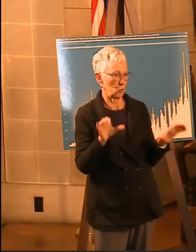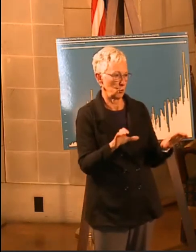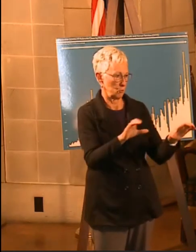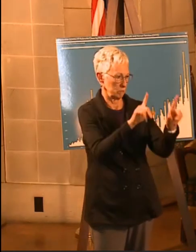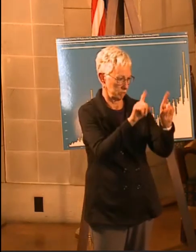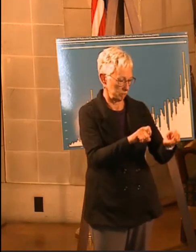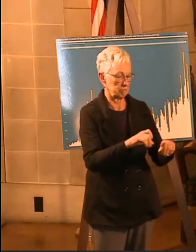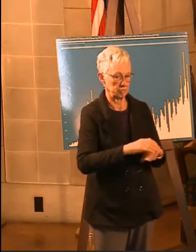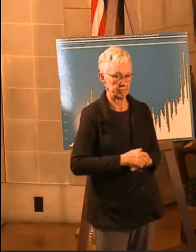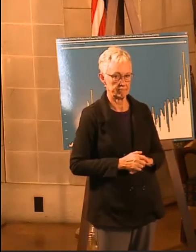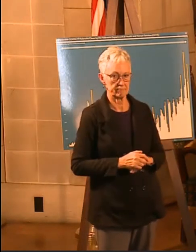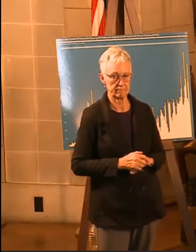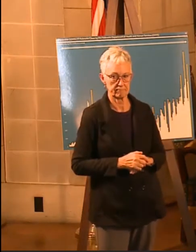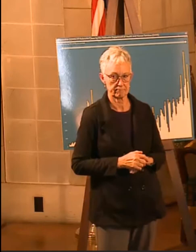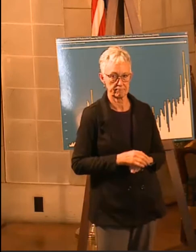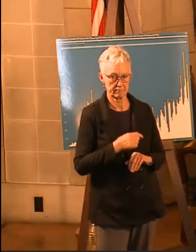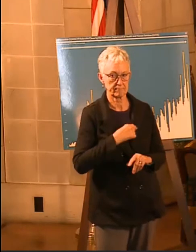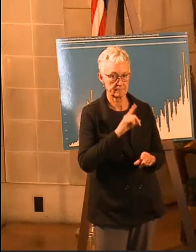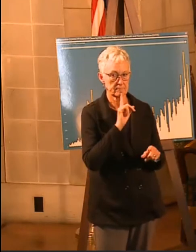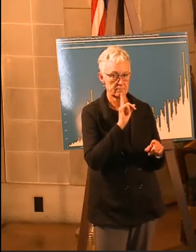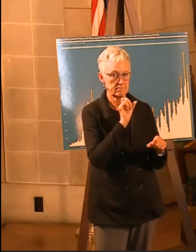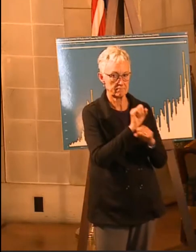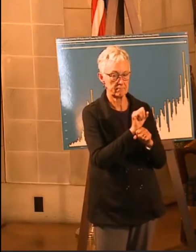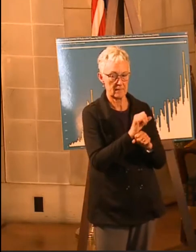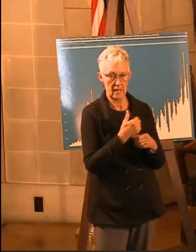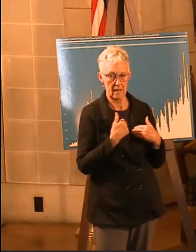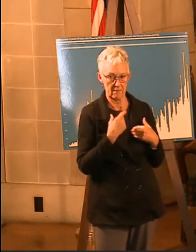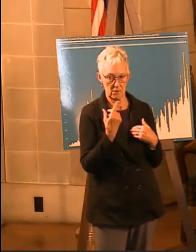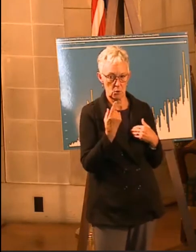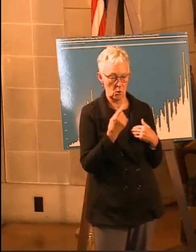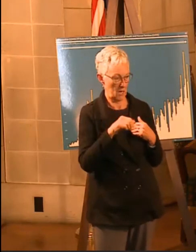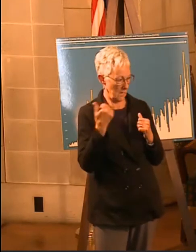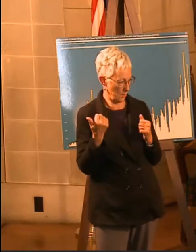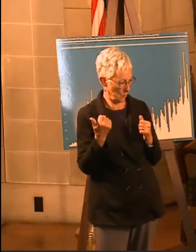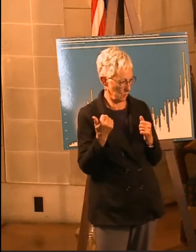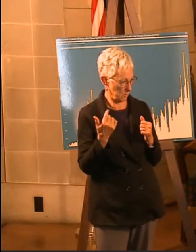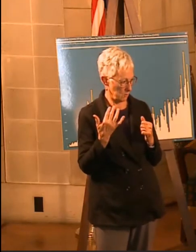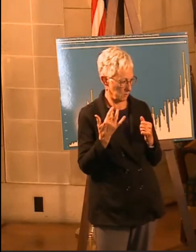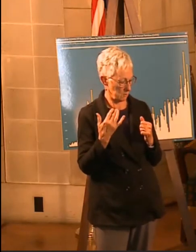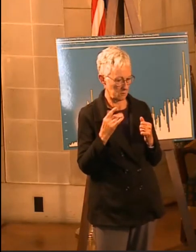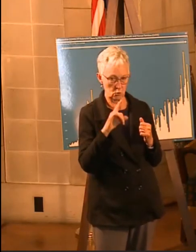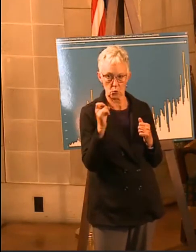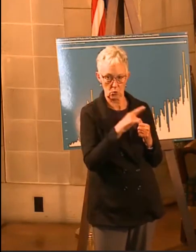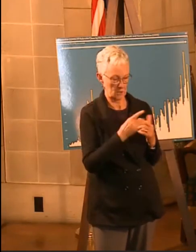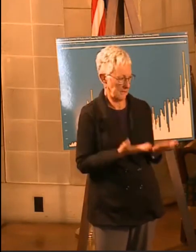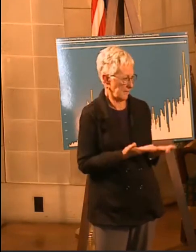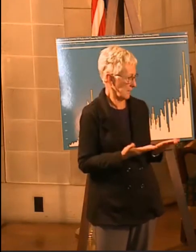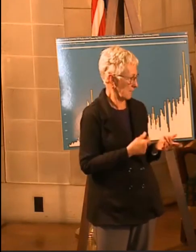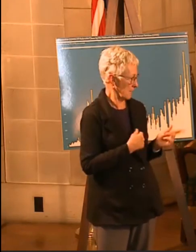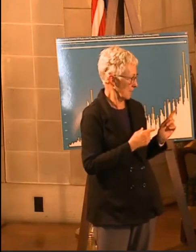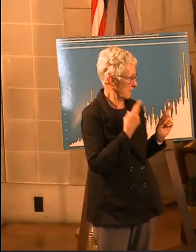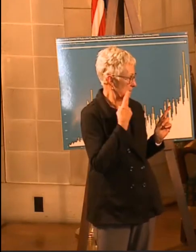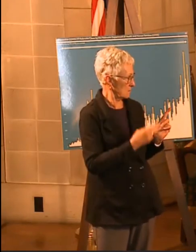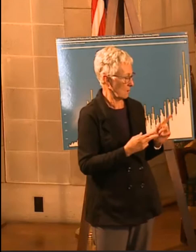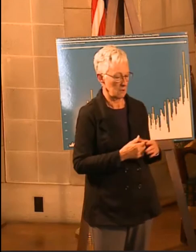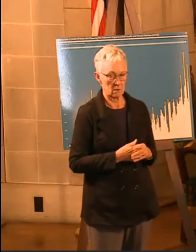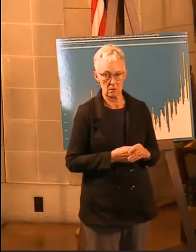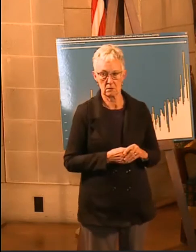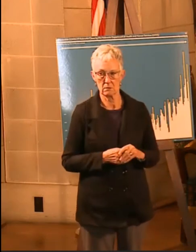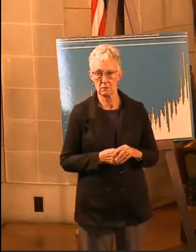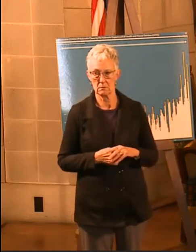definitely making changes to do that. And I actually did have one other question up here that I just now saw when